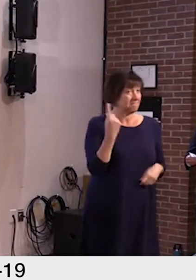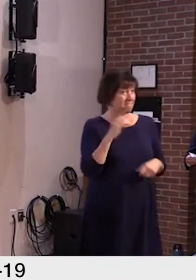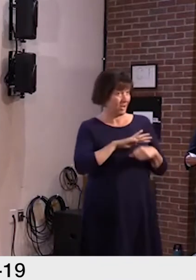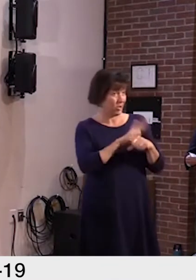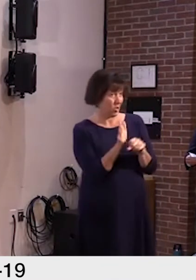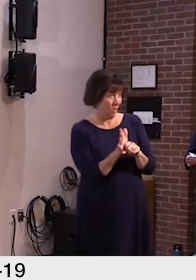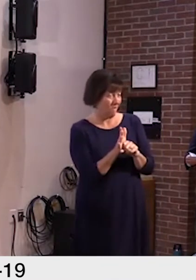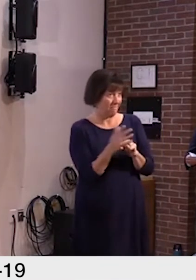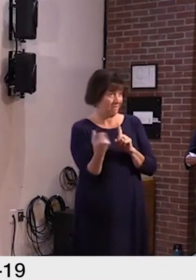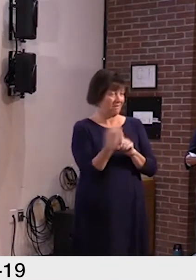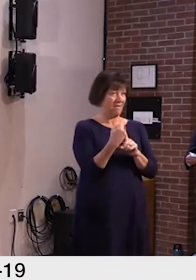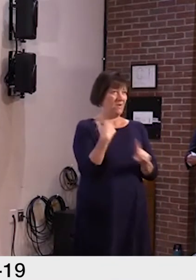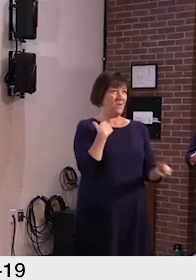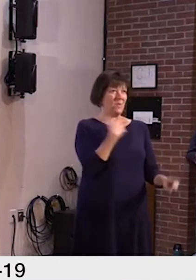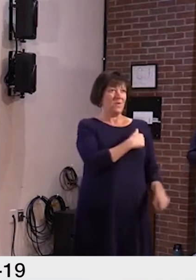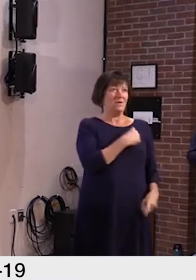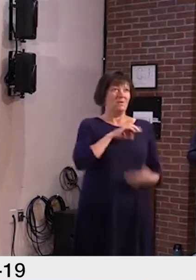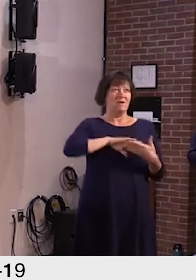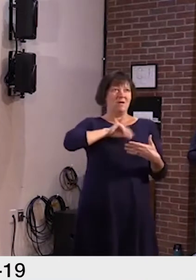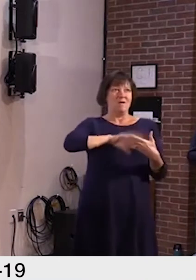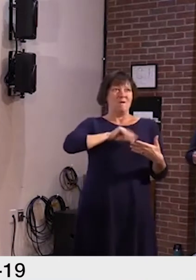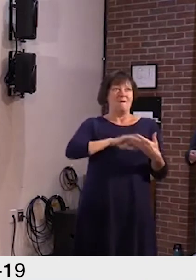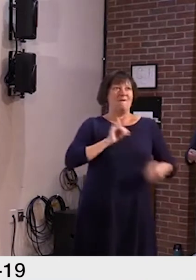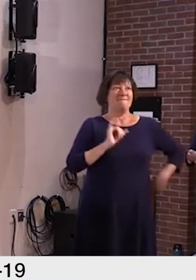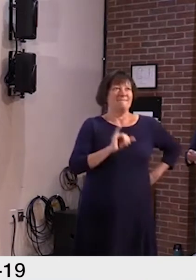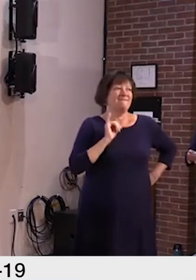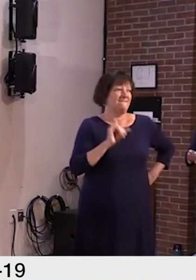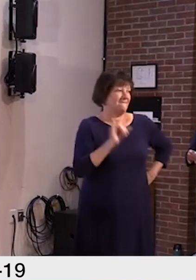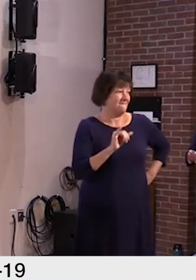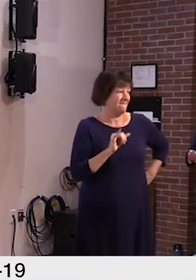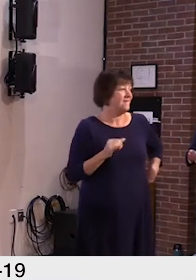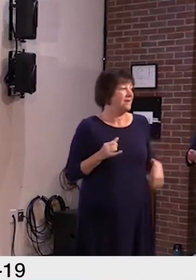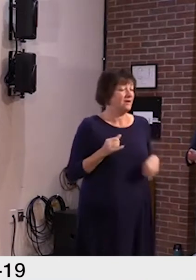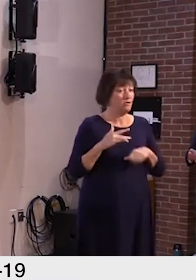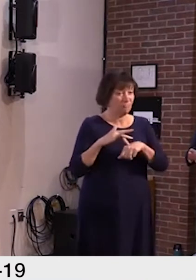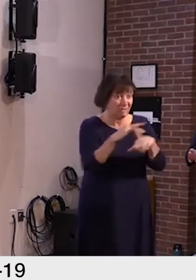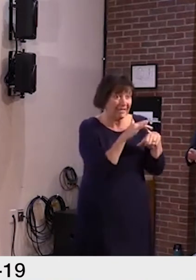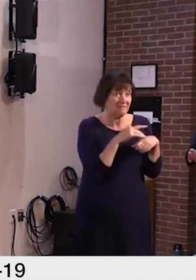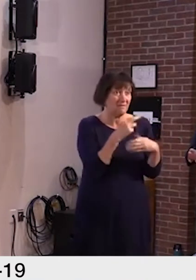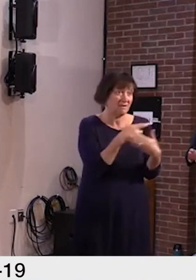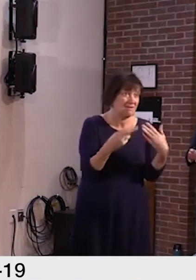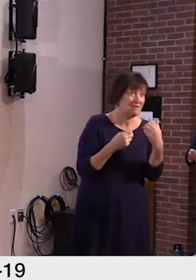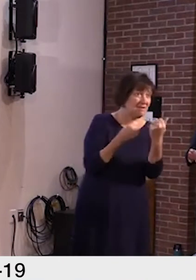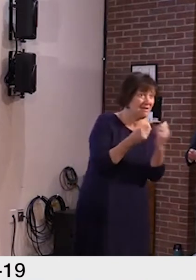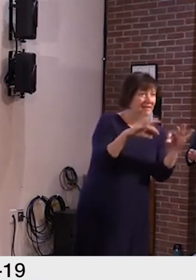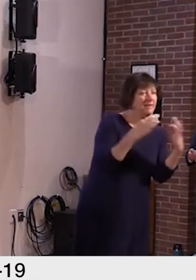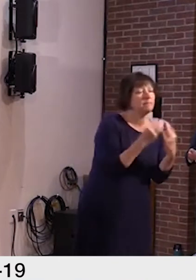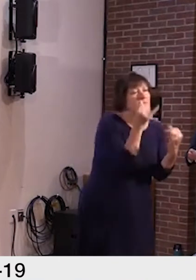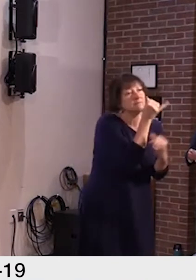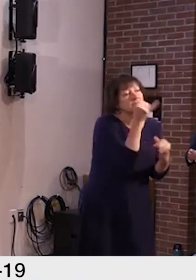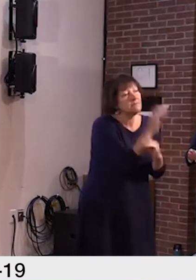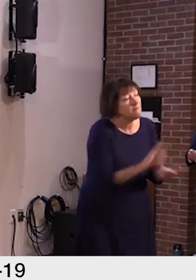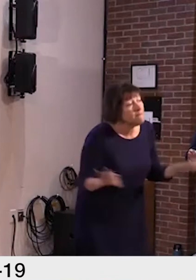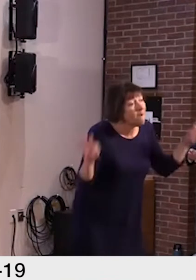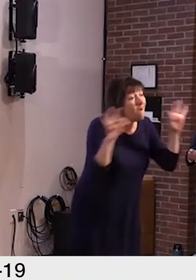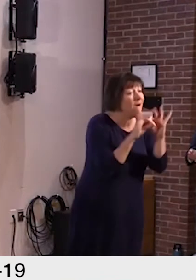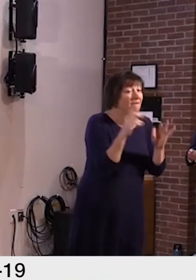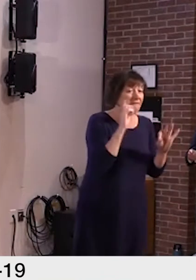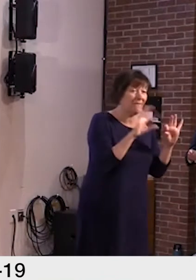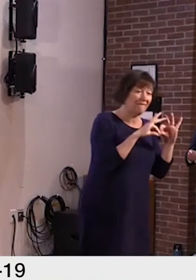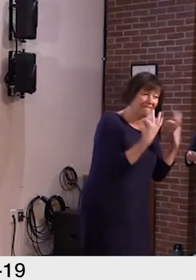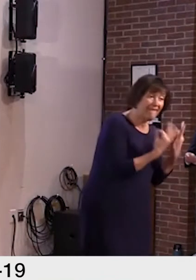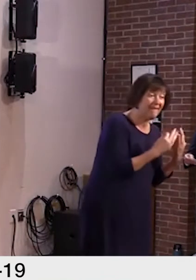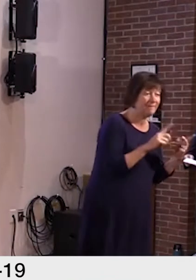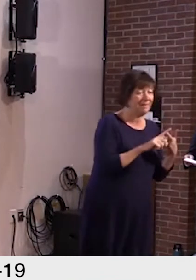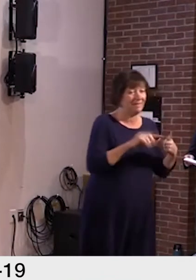COVID has taught us so much about how important these programs and resources are for Vermont's families, businesses, schools,